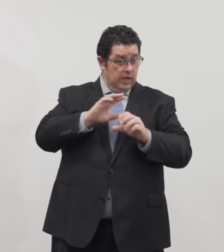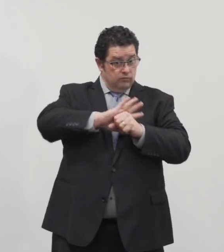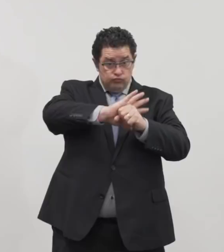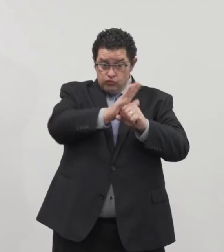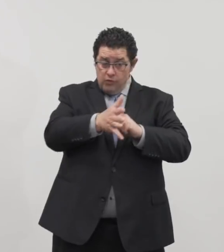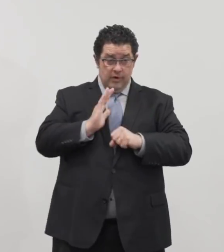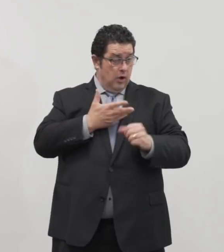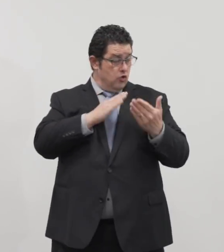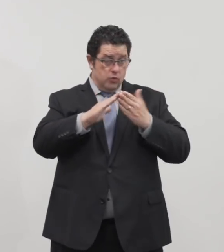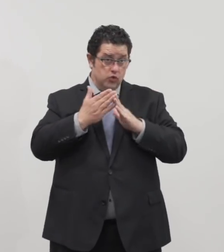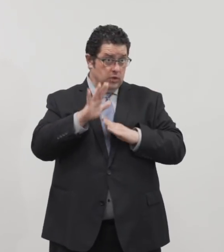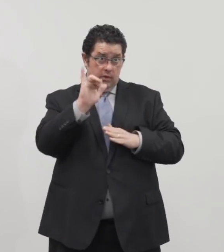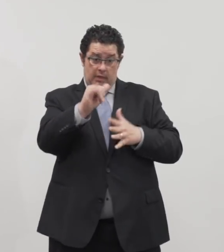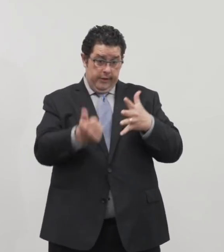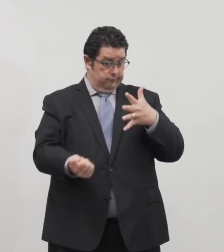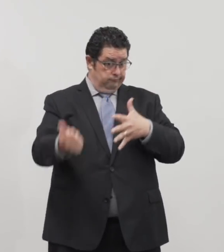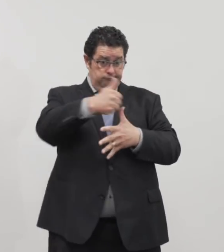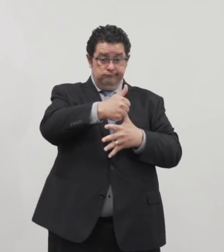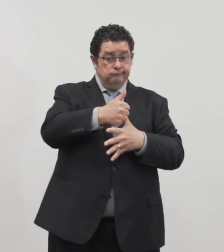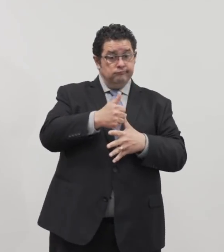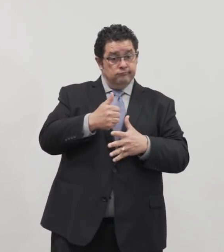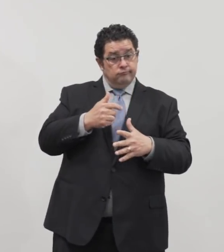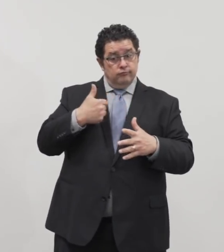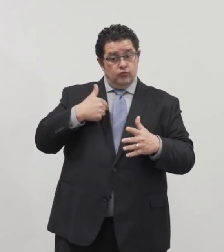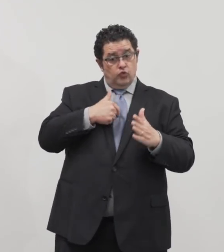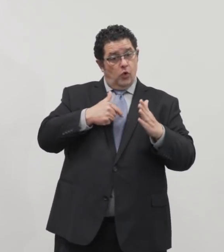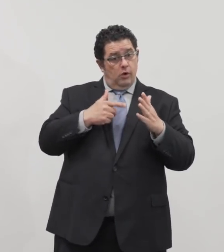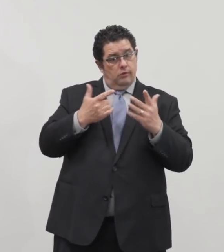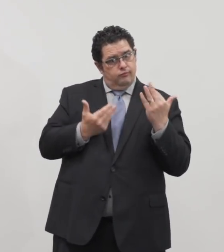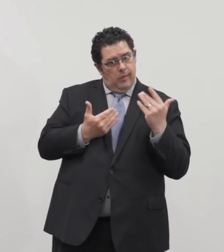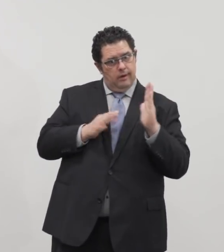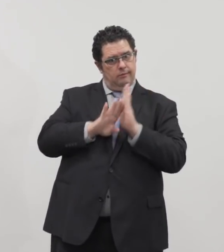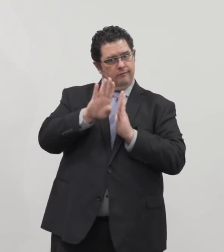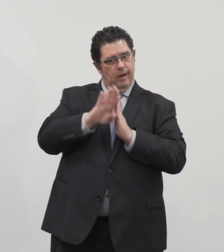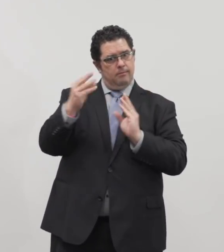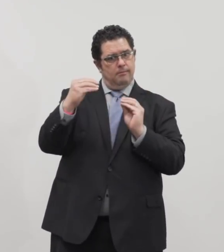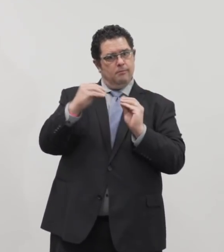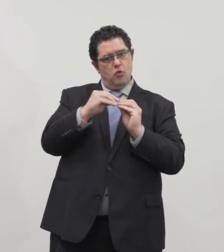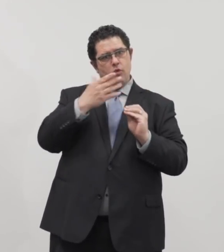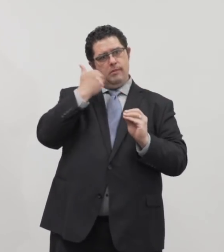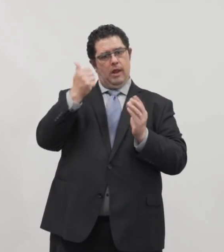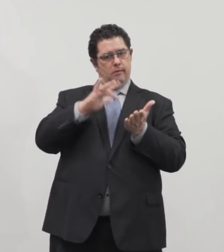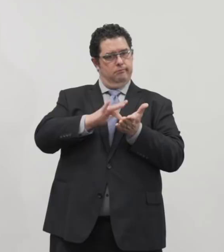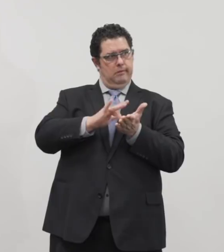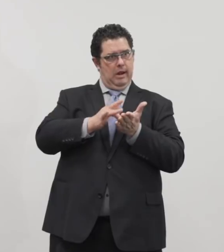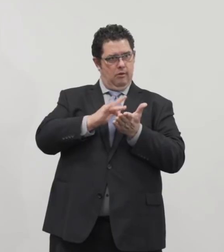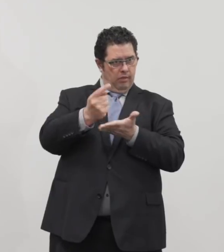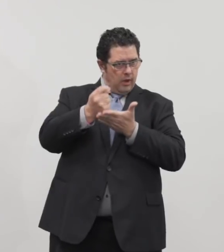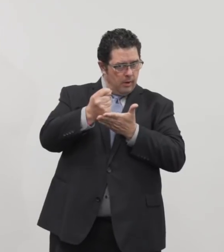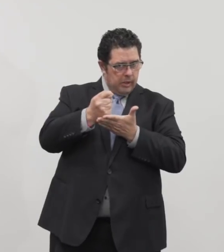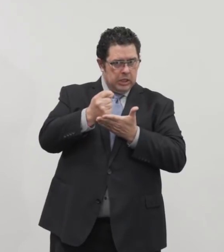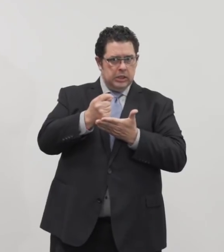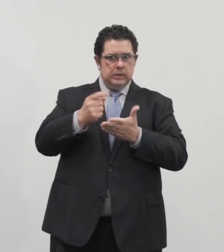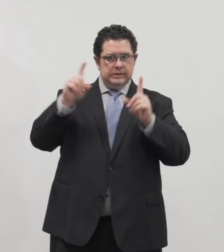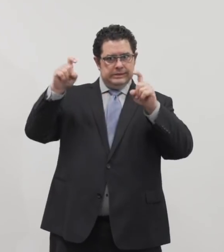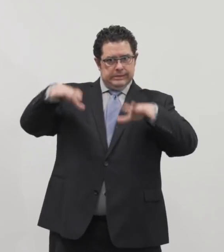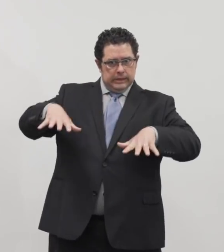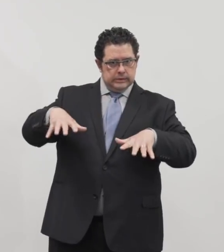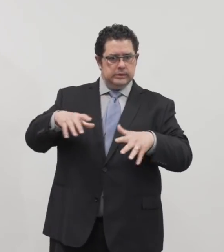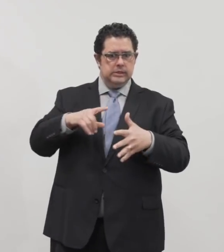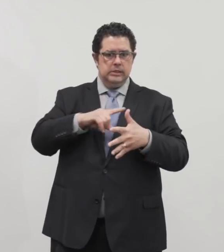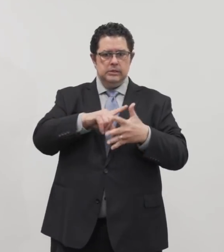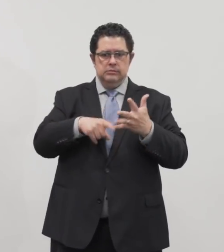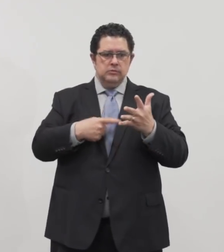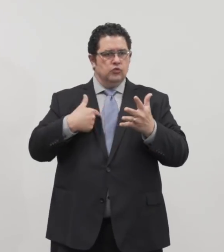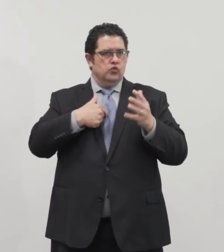as we're waiting to develop better medical therapies and waiting to get more testing materials so we can focus